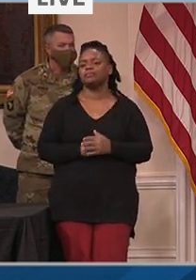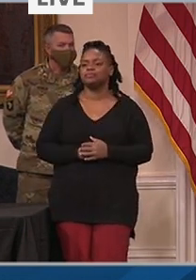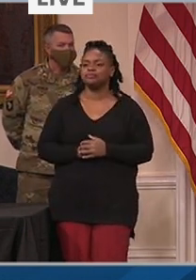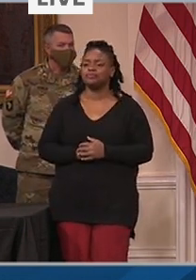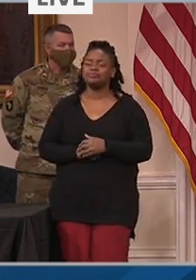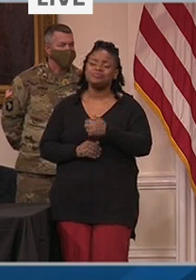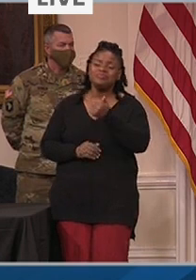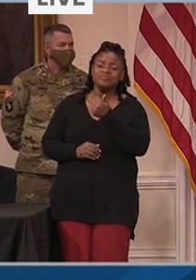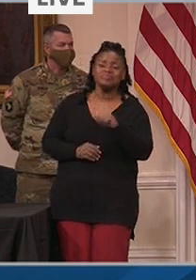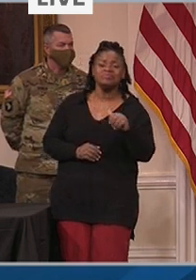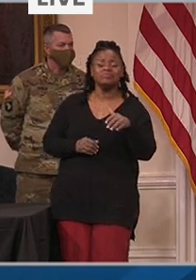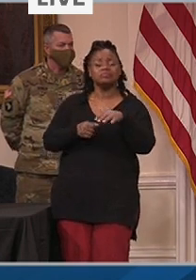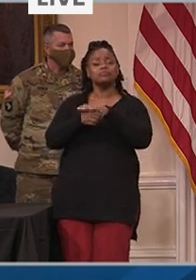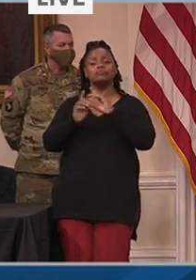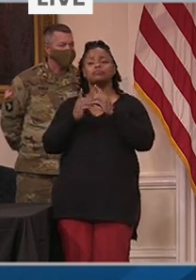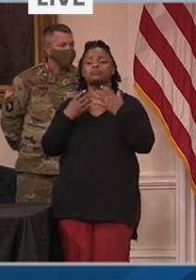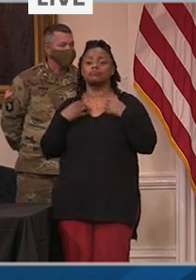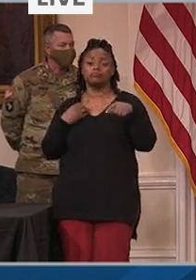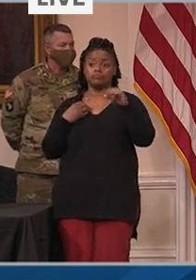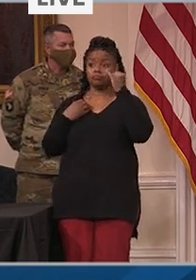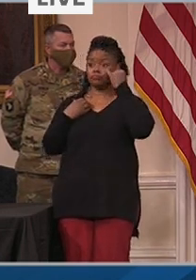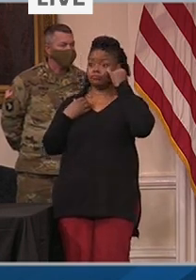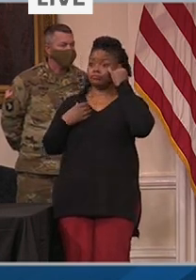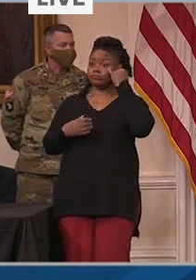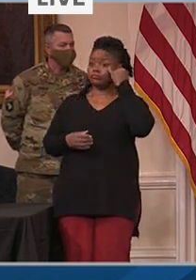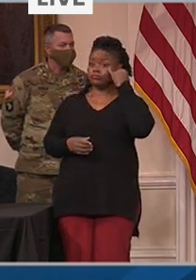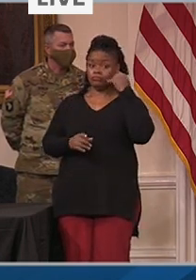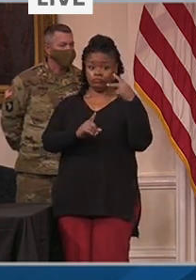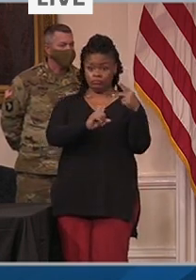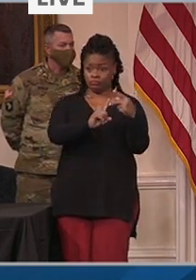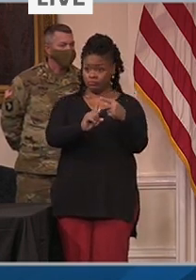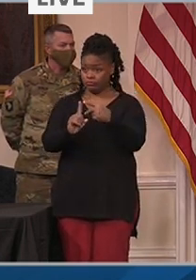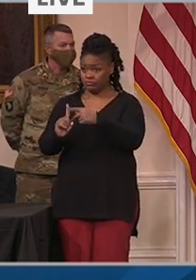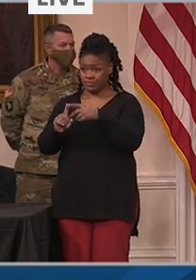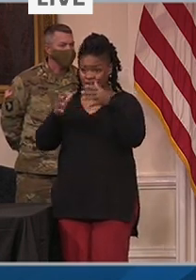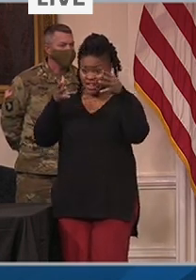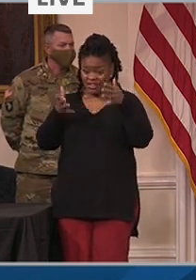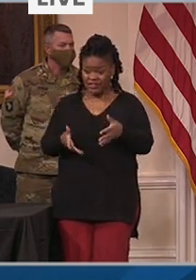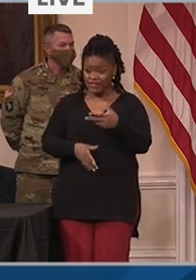doses can be reallocated to other priority populations.